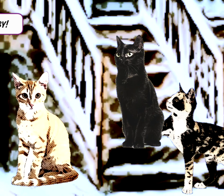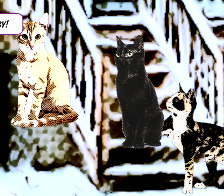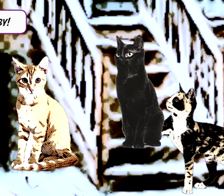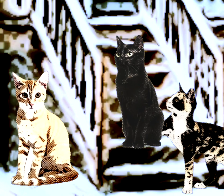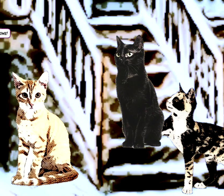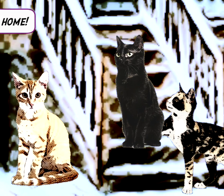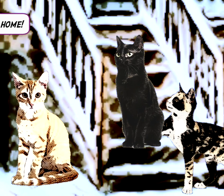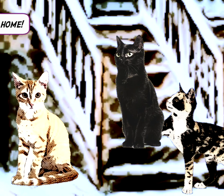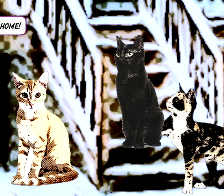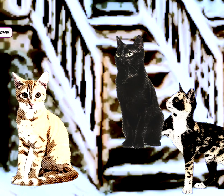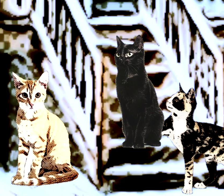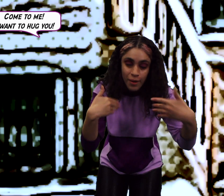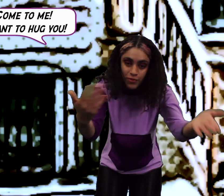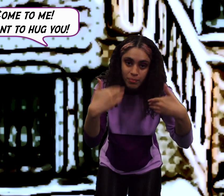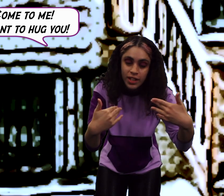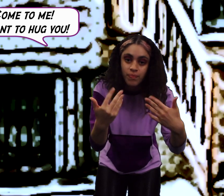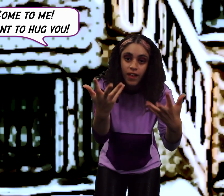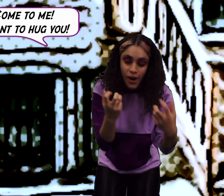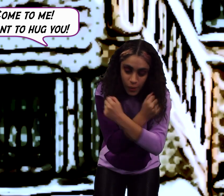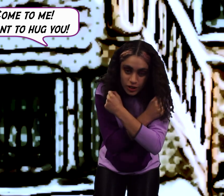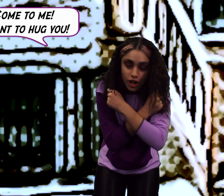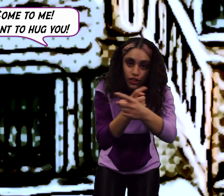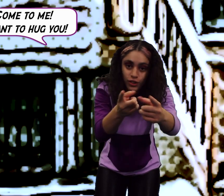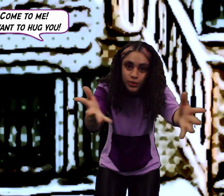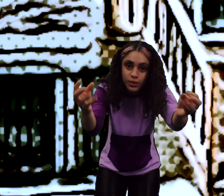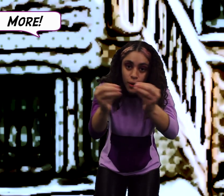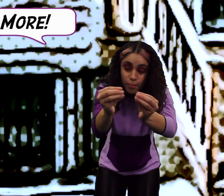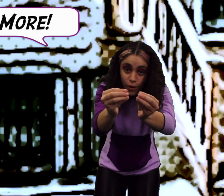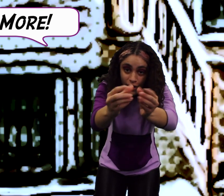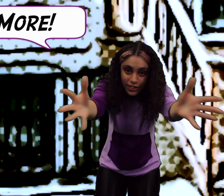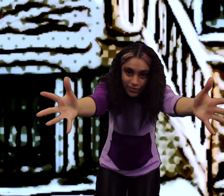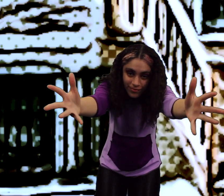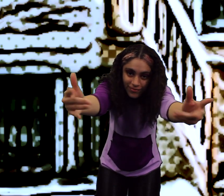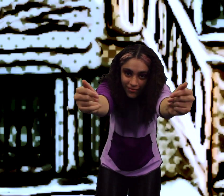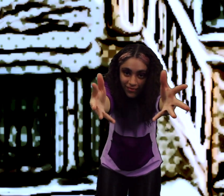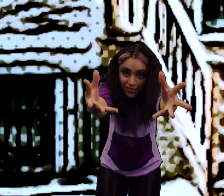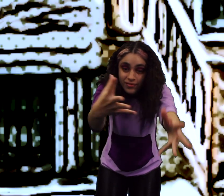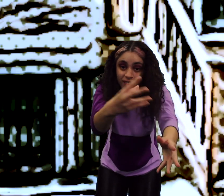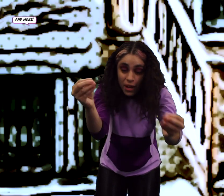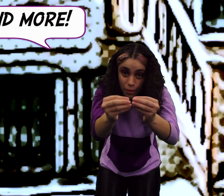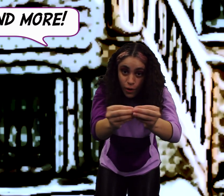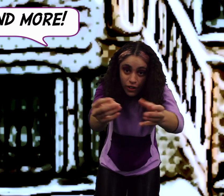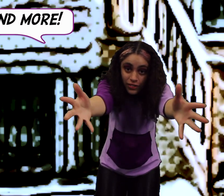and then the kids back talking and so